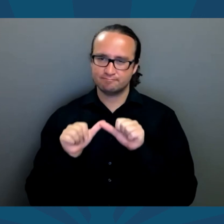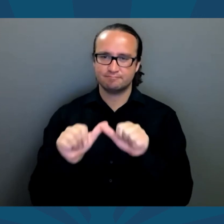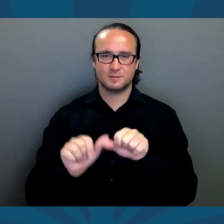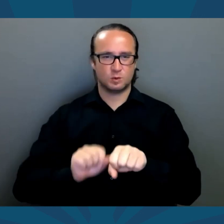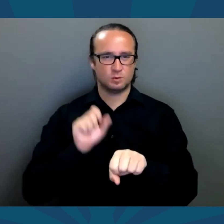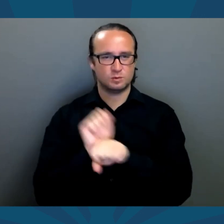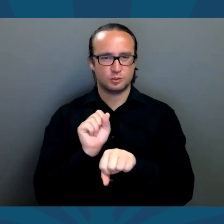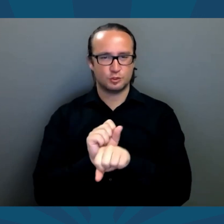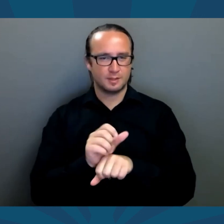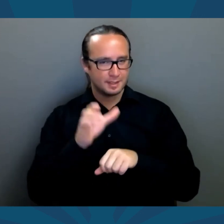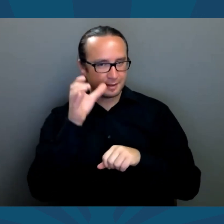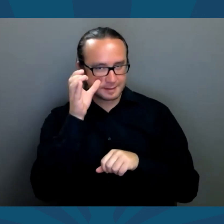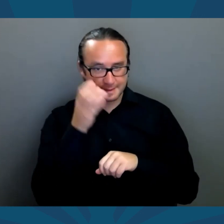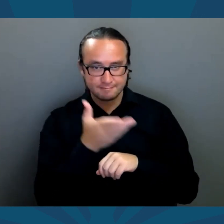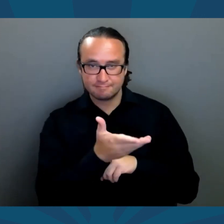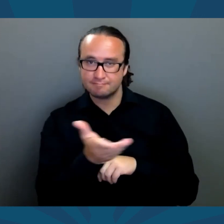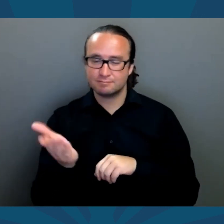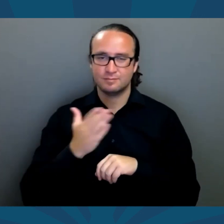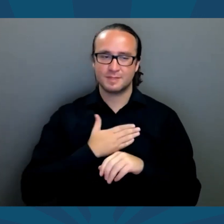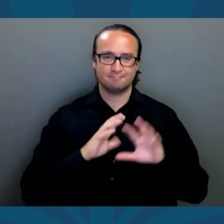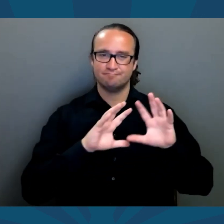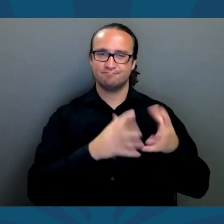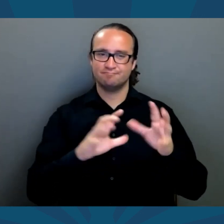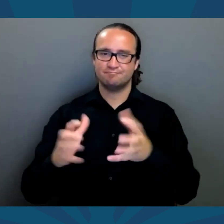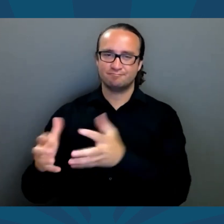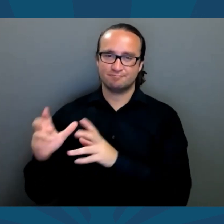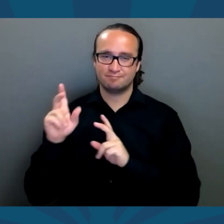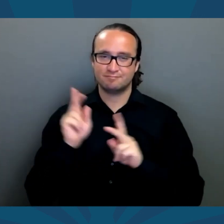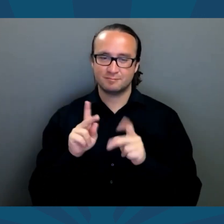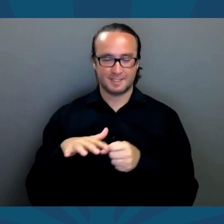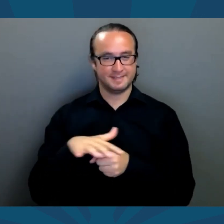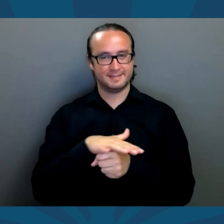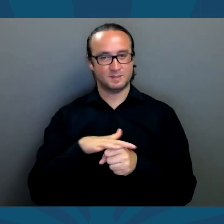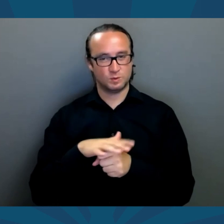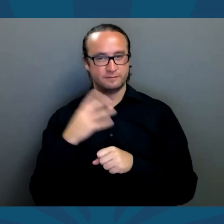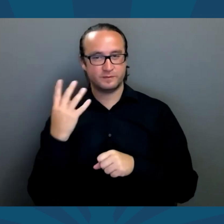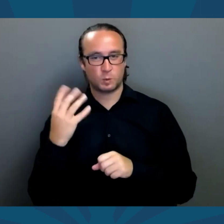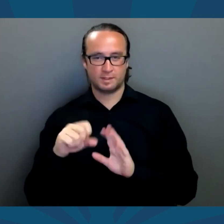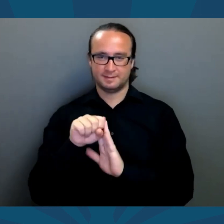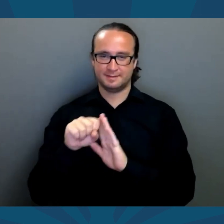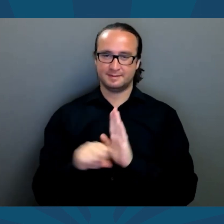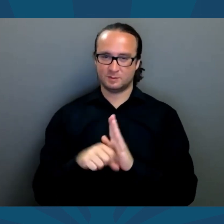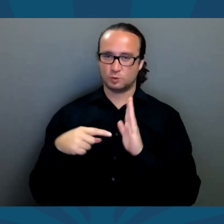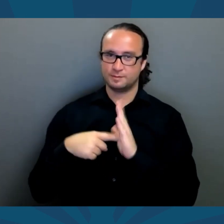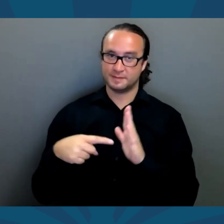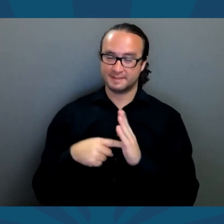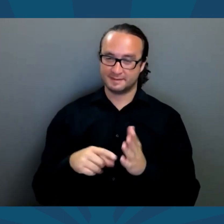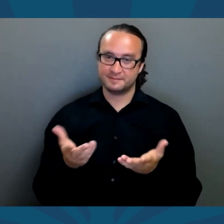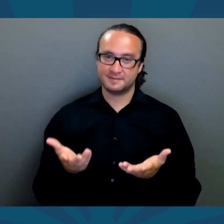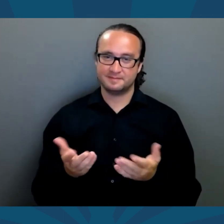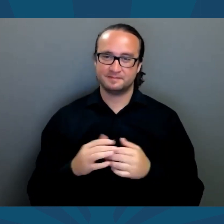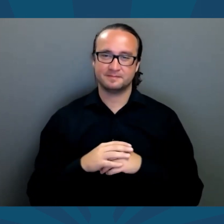I am ready to continue the work of listening to my constituents as District 4's State Representative.